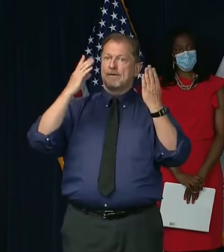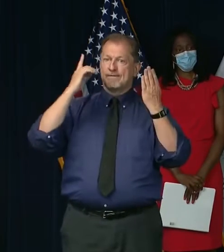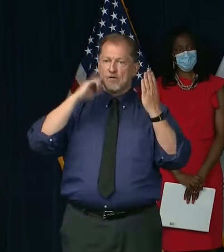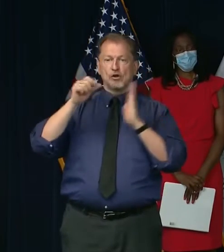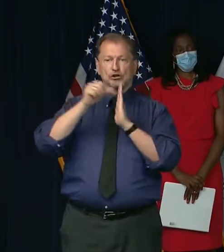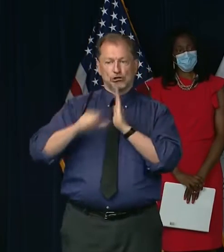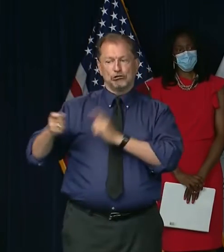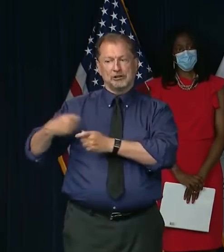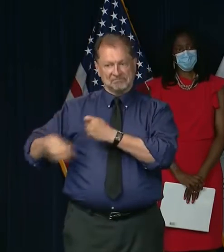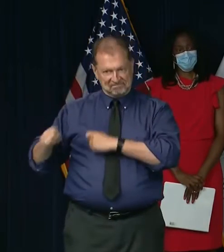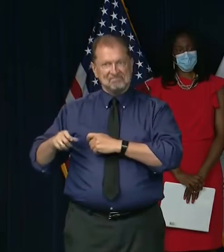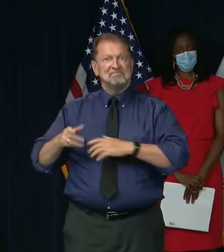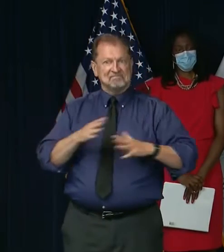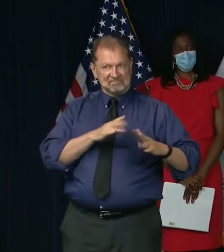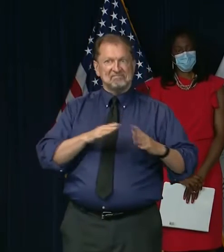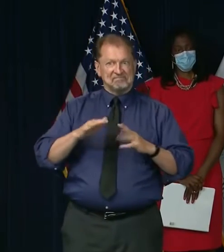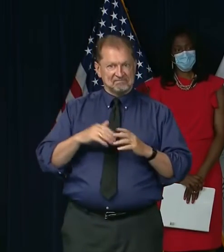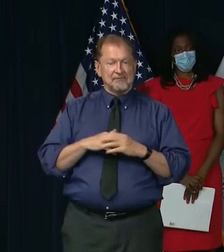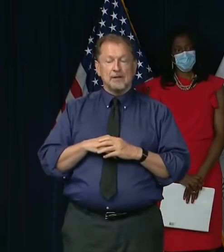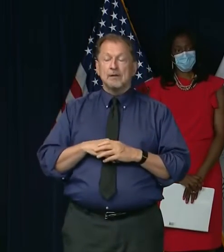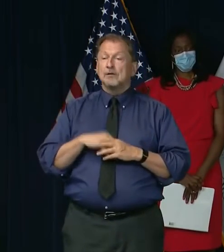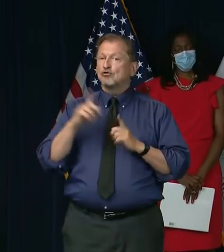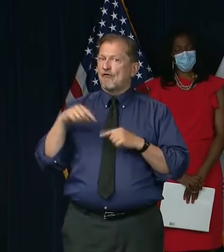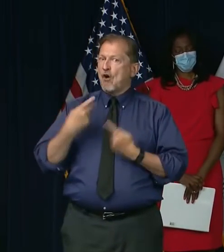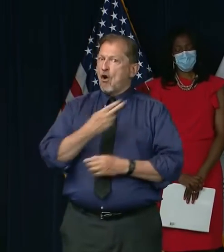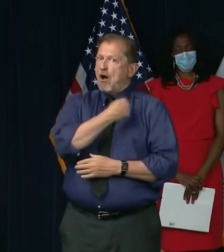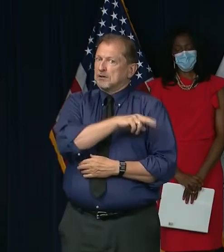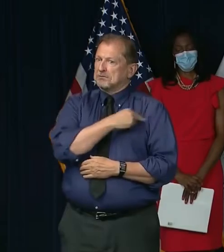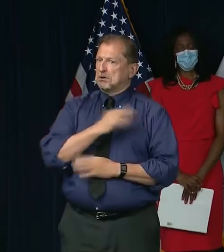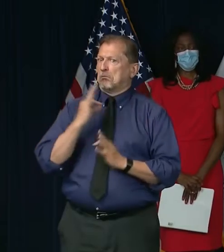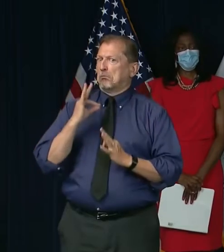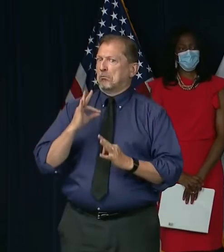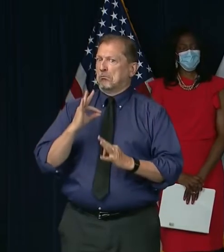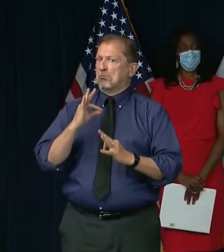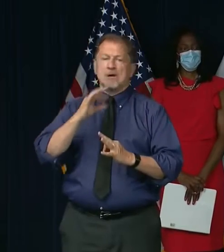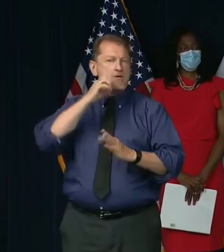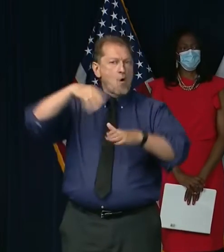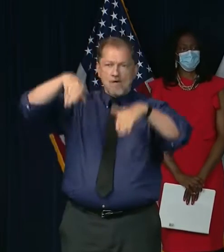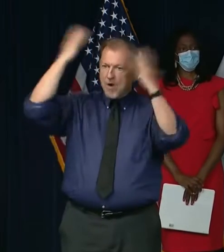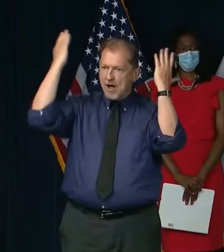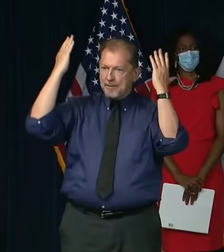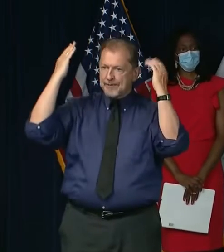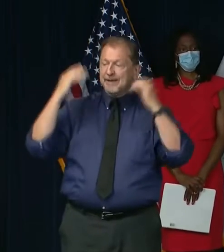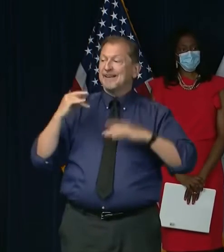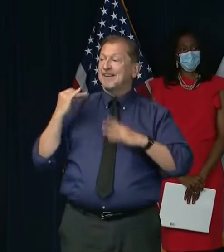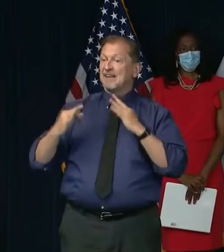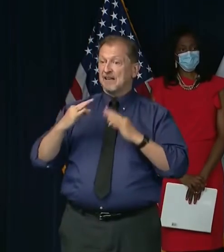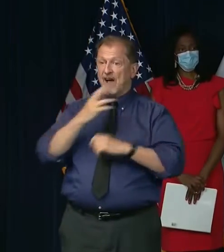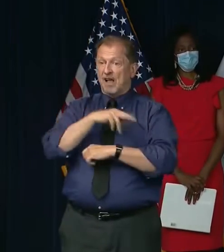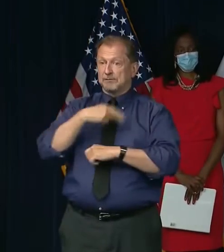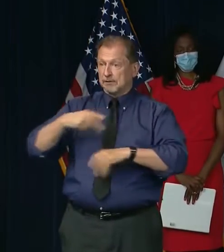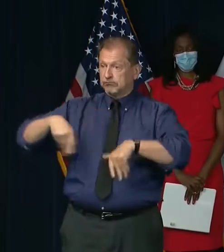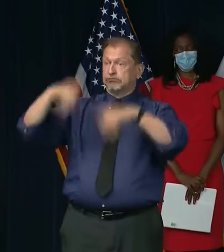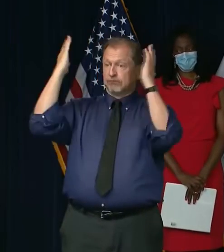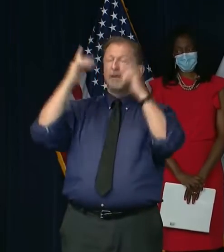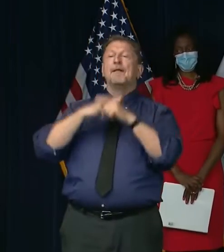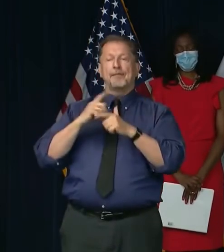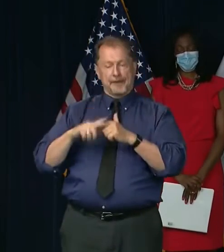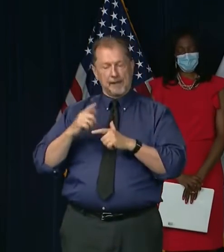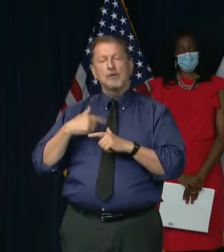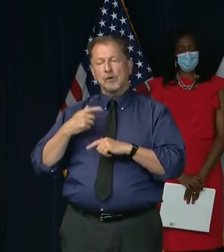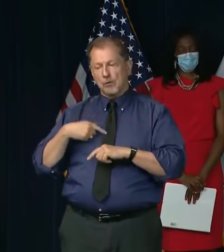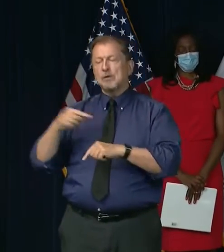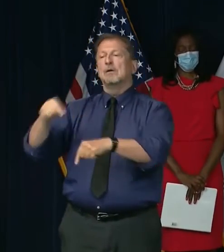had trouble with hospital beds, with ICU beds, that might be something that we would need to do. That's one example.